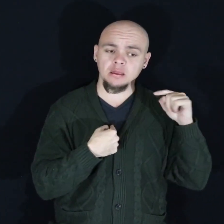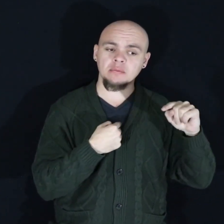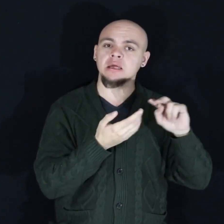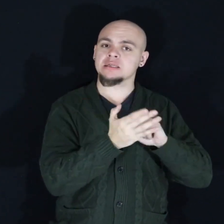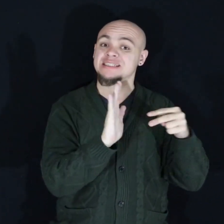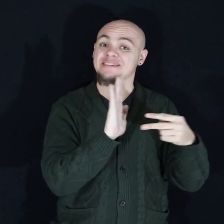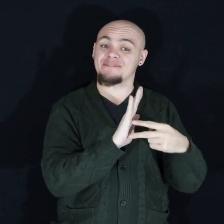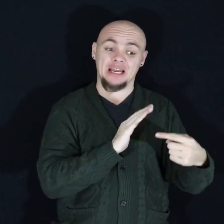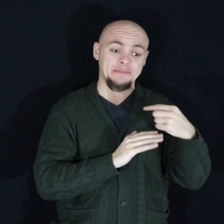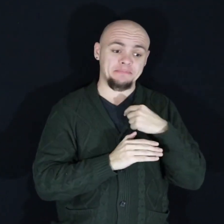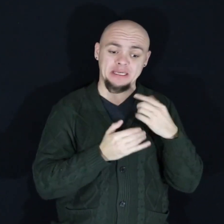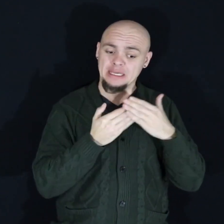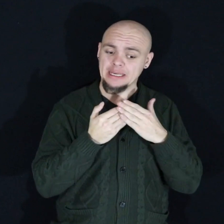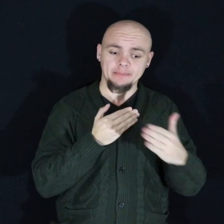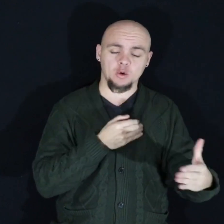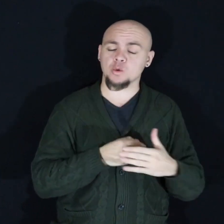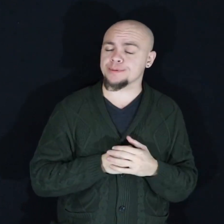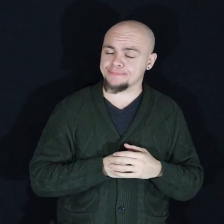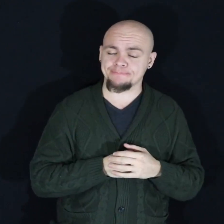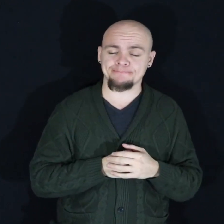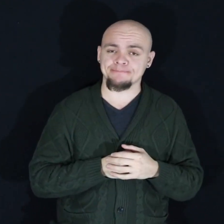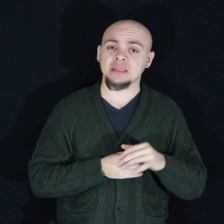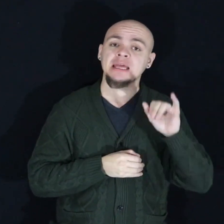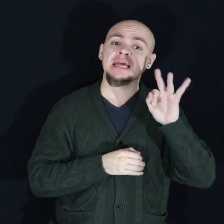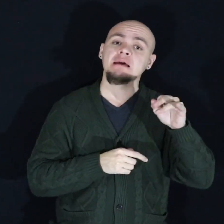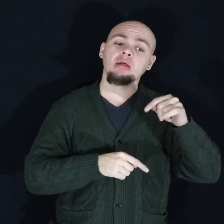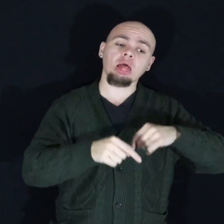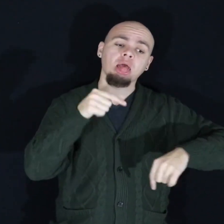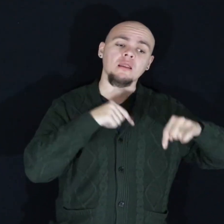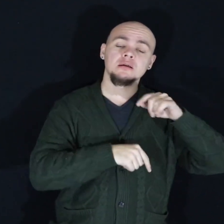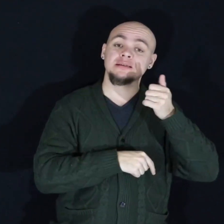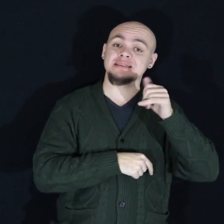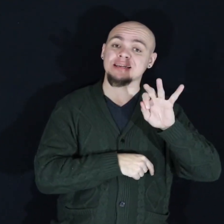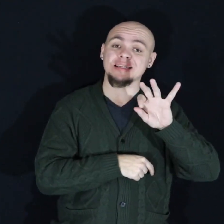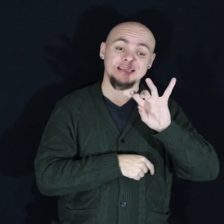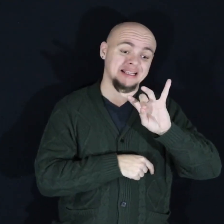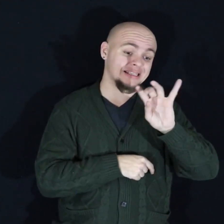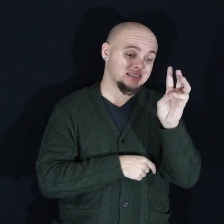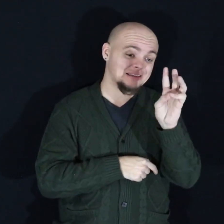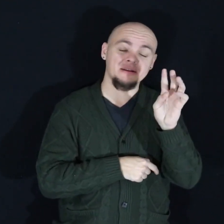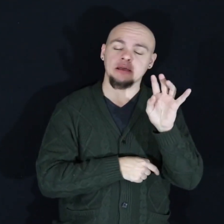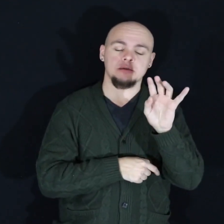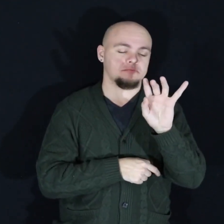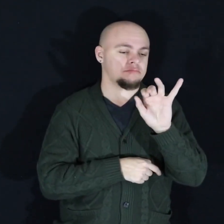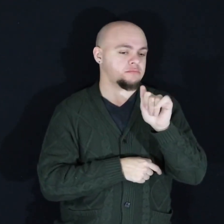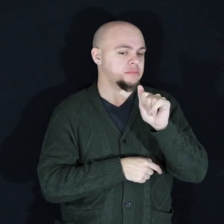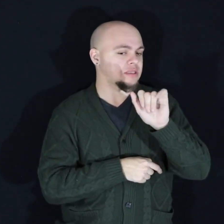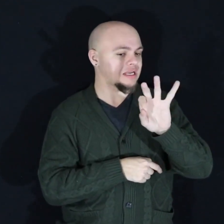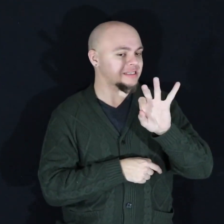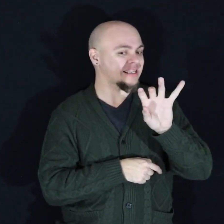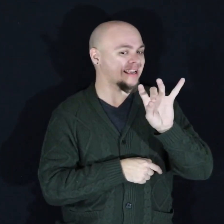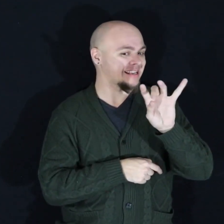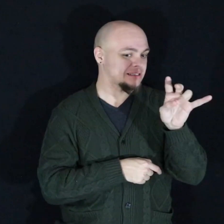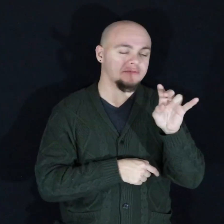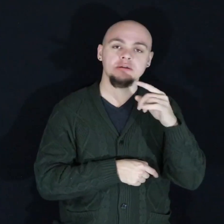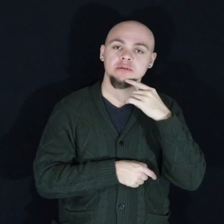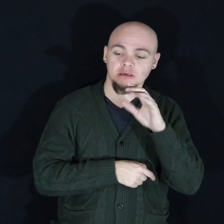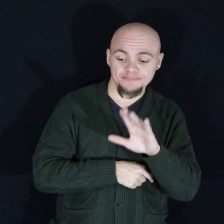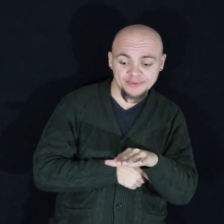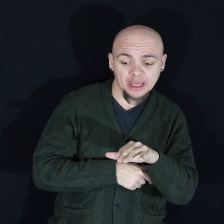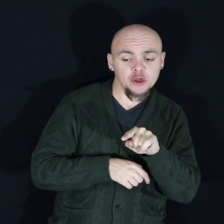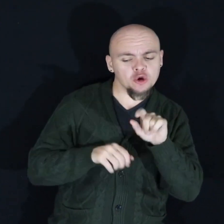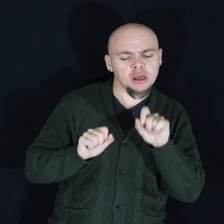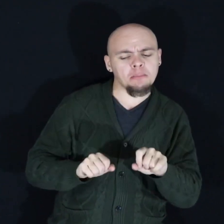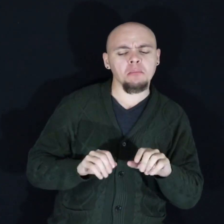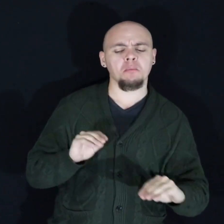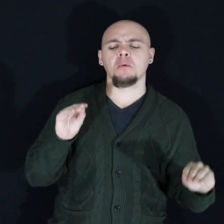define me anymore if I can go back to 1987 I would tell my younger self you are capable of much